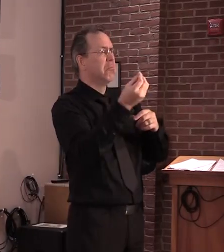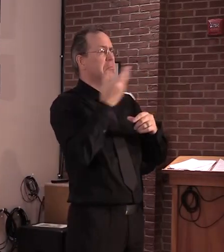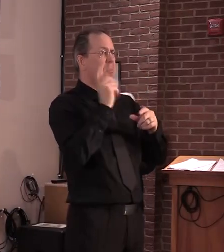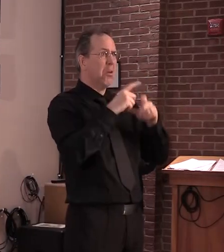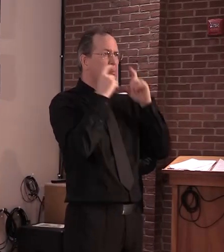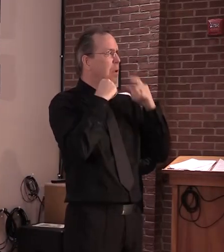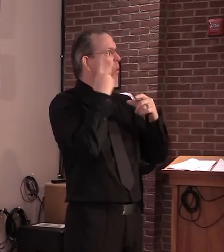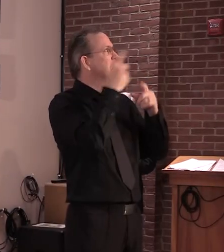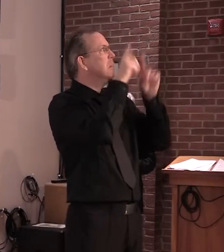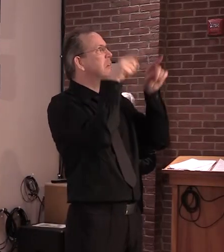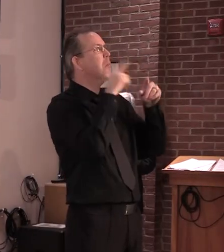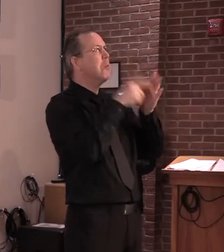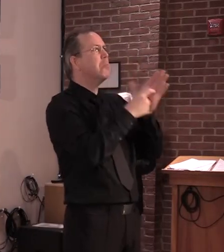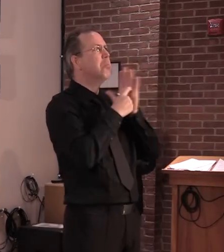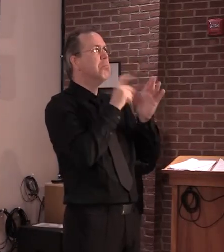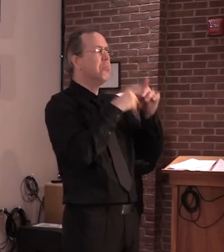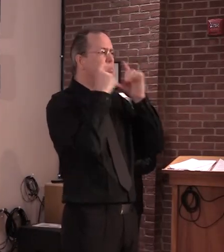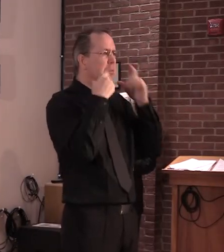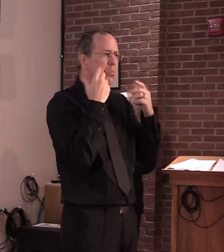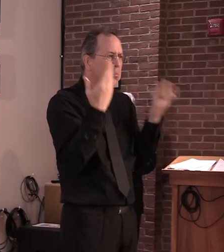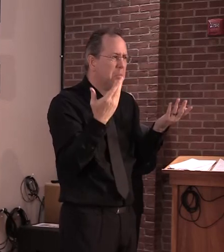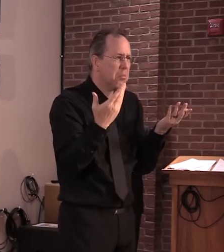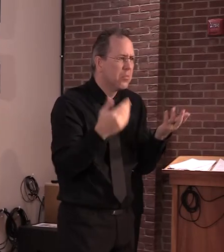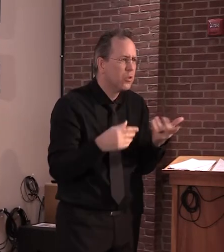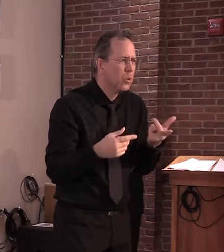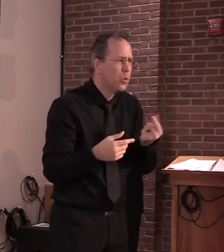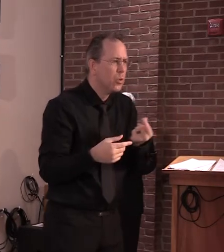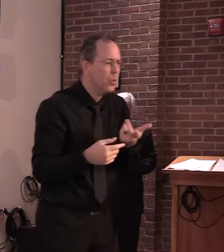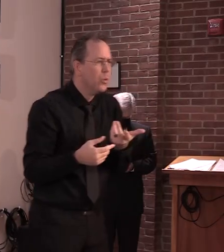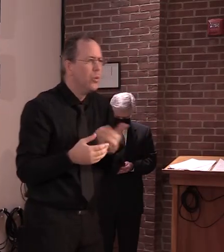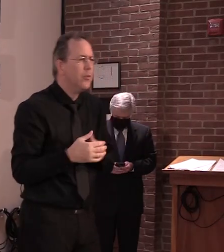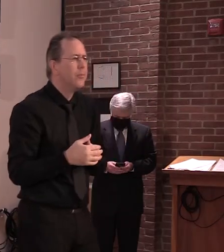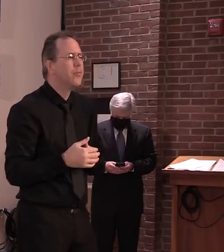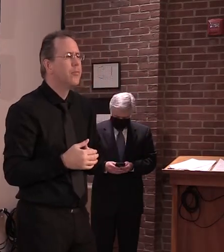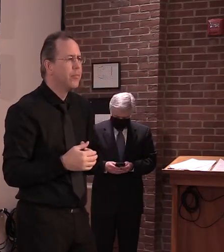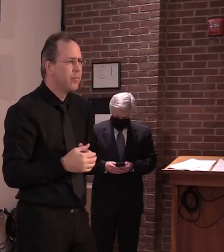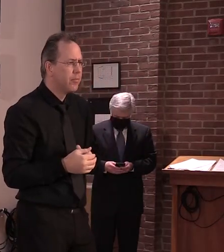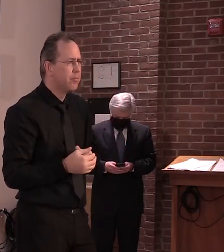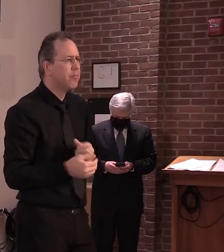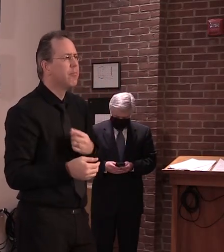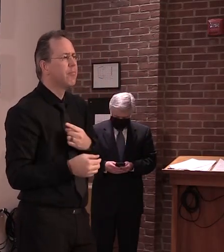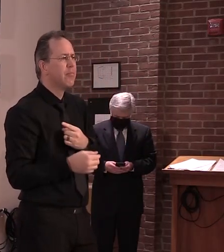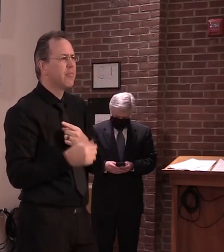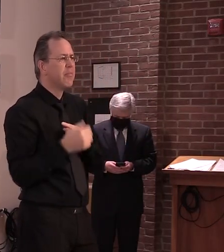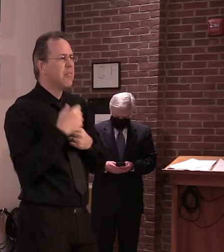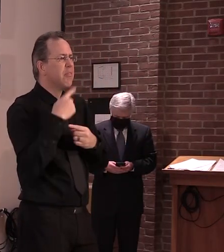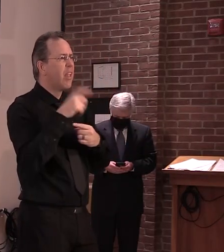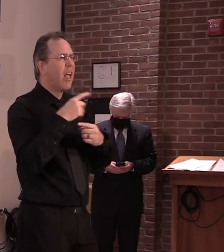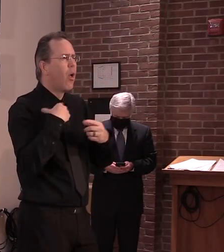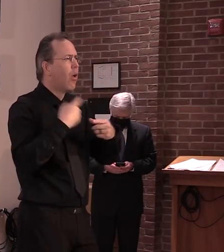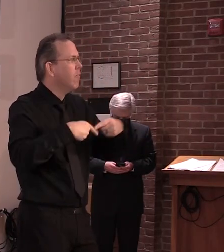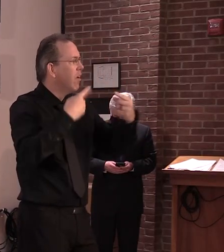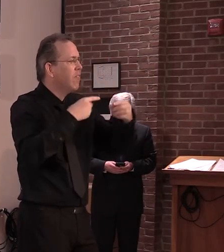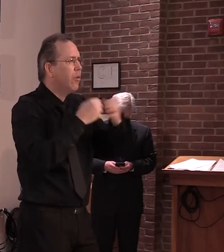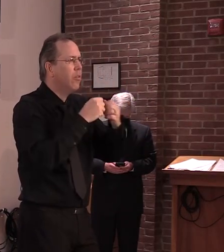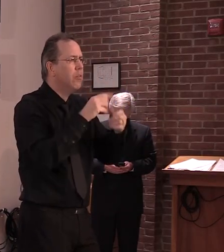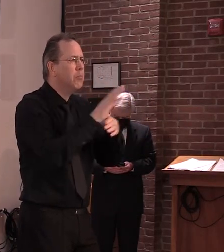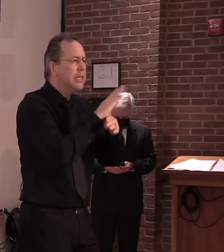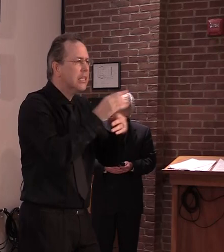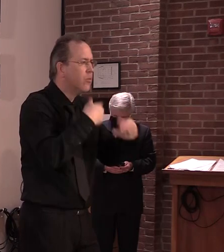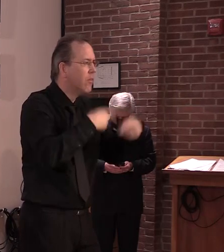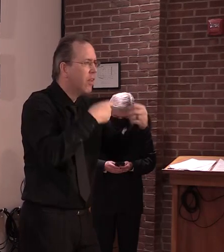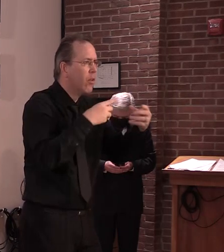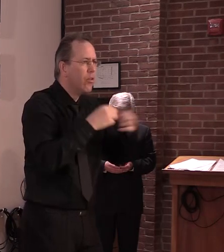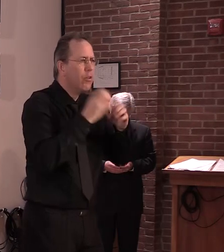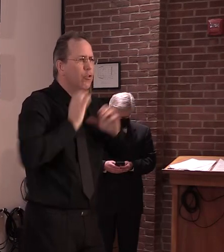controversy and conflict that I don't think is necessary. And I haven't seen that in the state. I don't know if